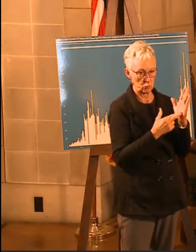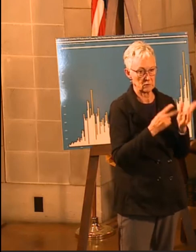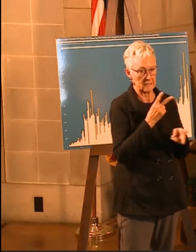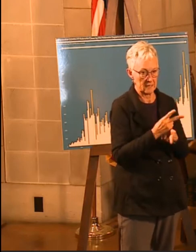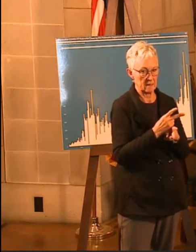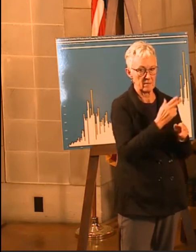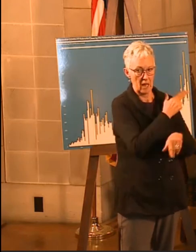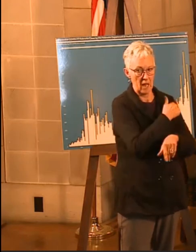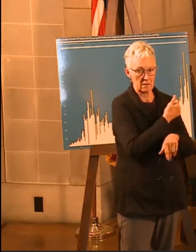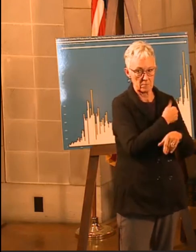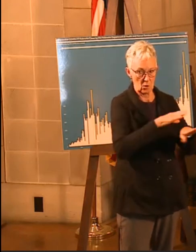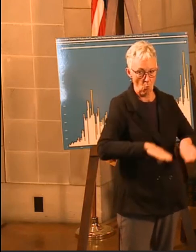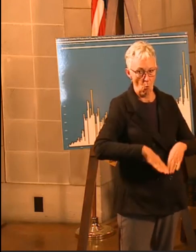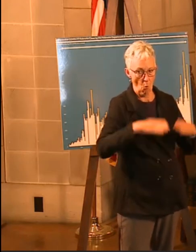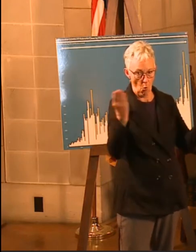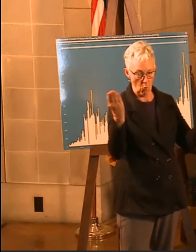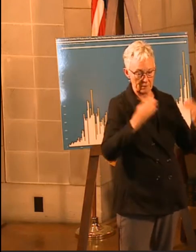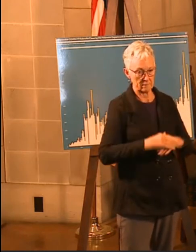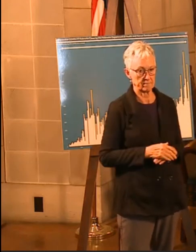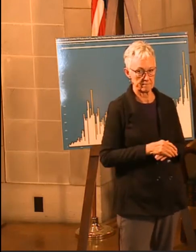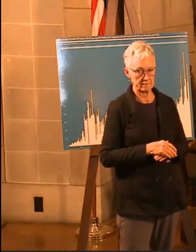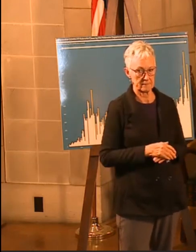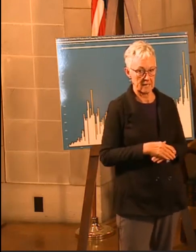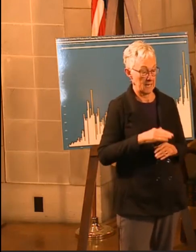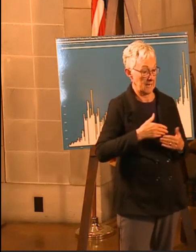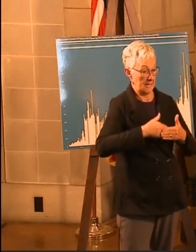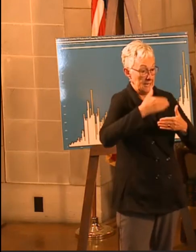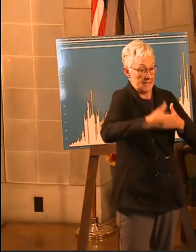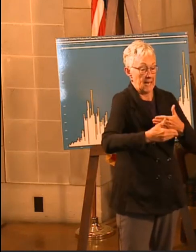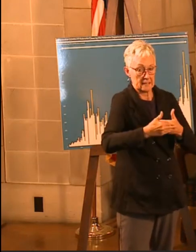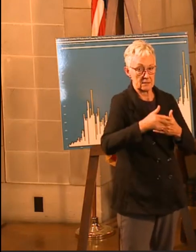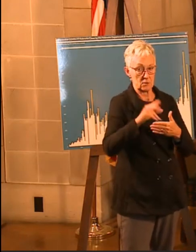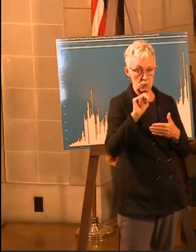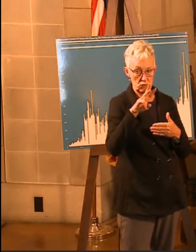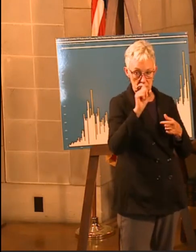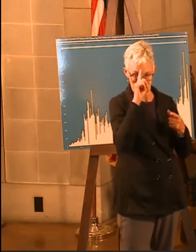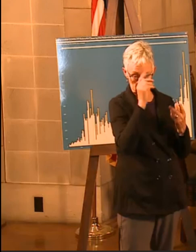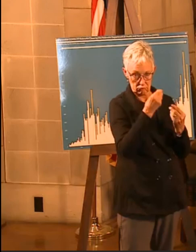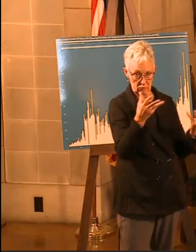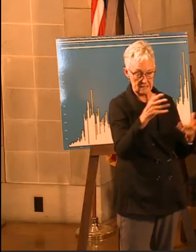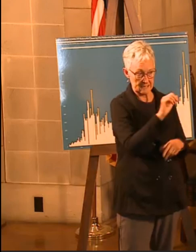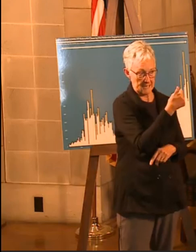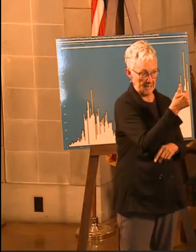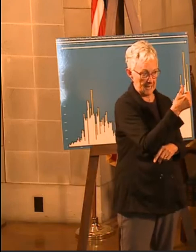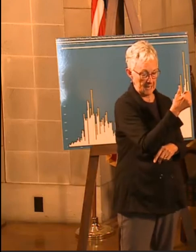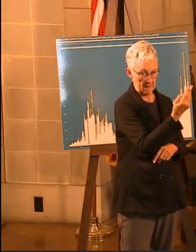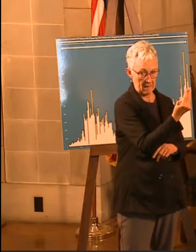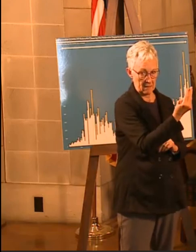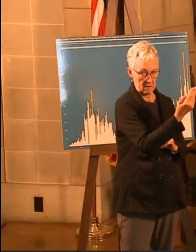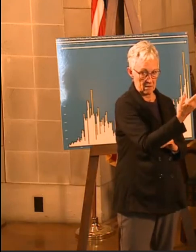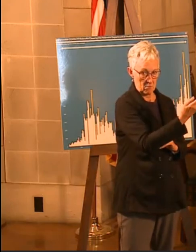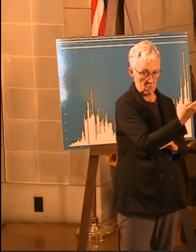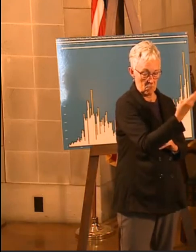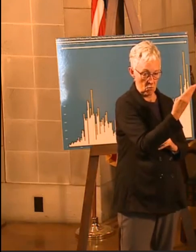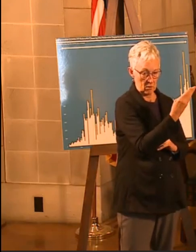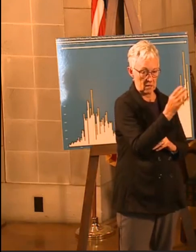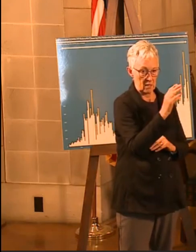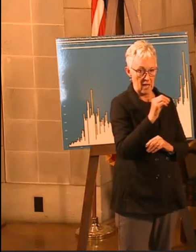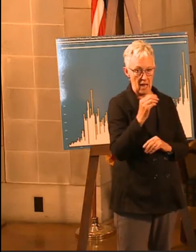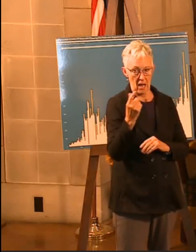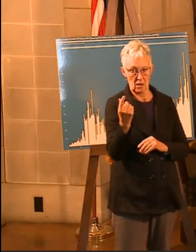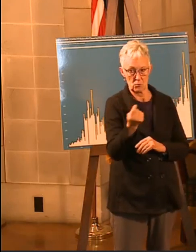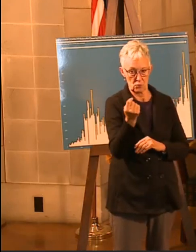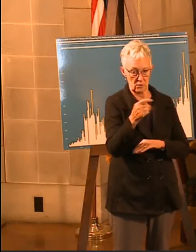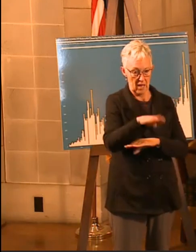much. We will be having our next press briefing at 10 a.m. on Monday morning and then another one on Tuesday afternoon at 1 p.m. And so we'll